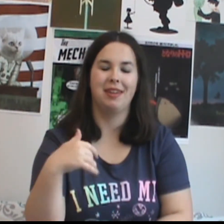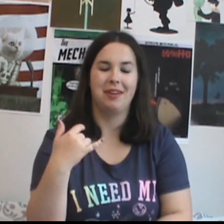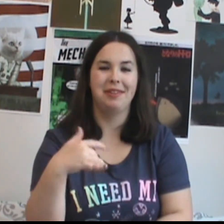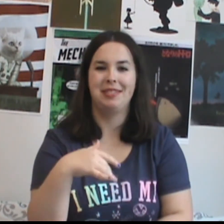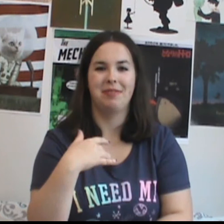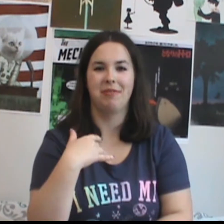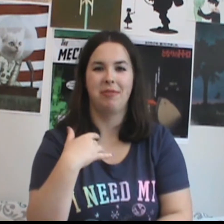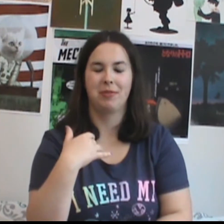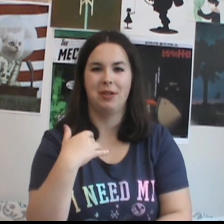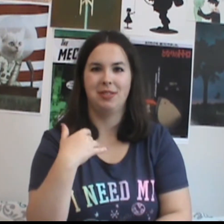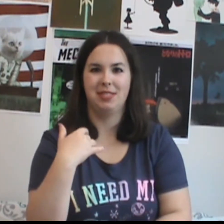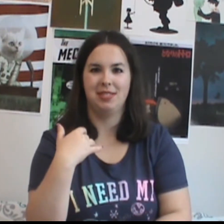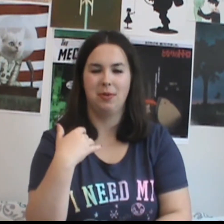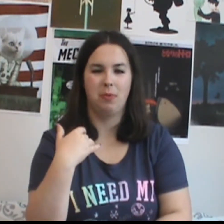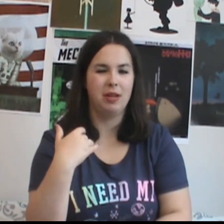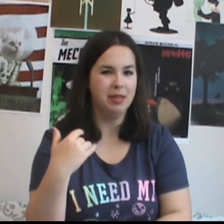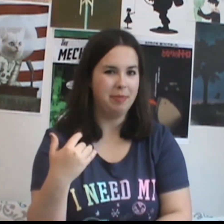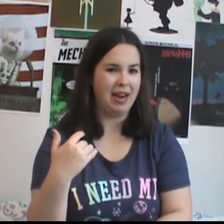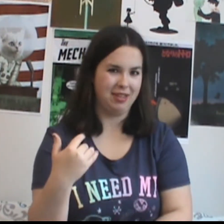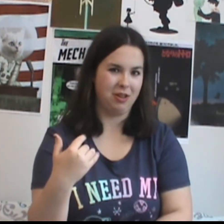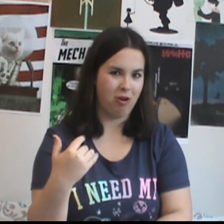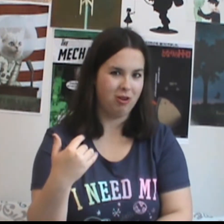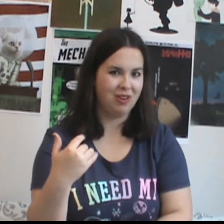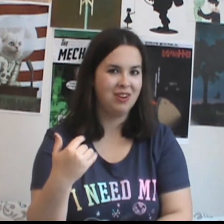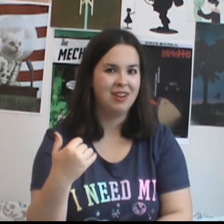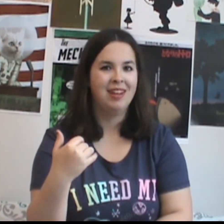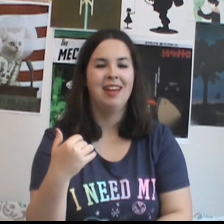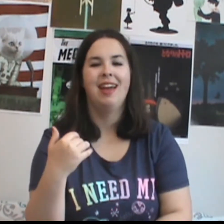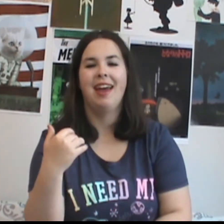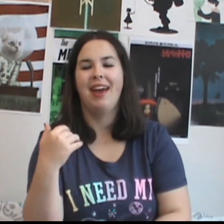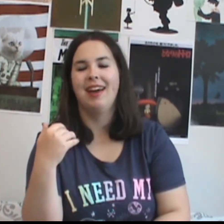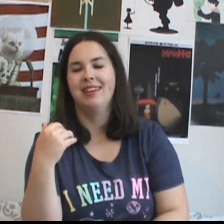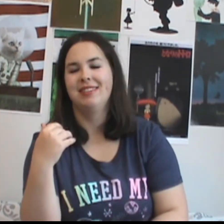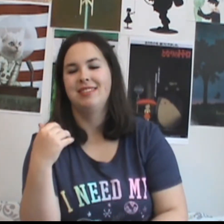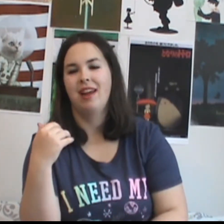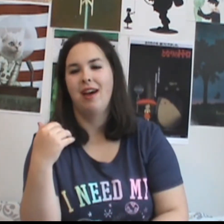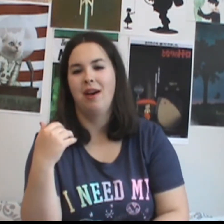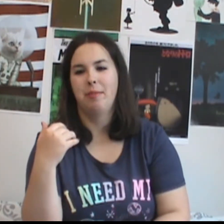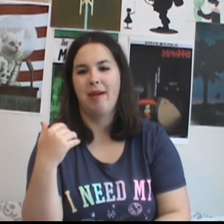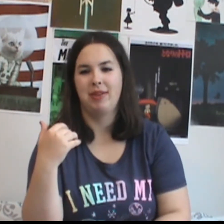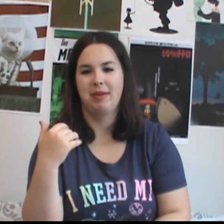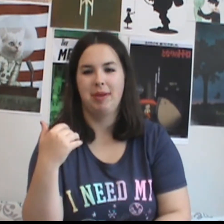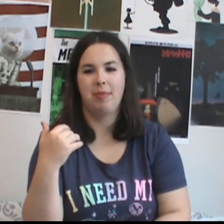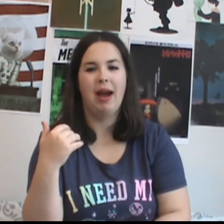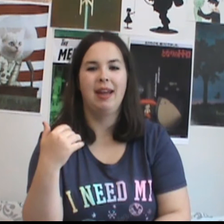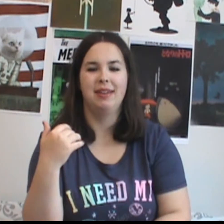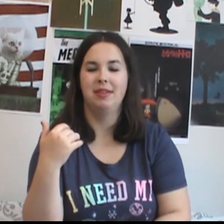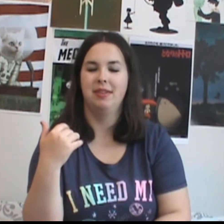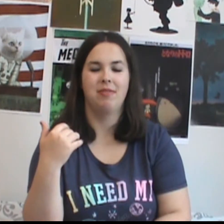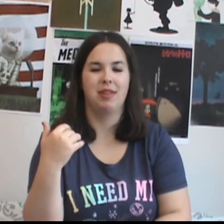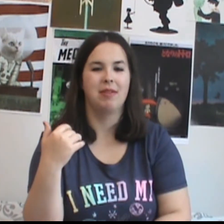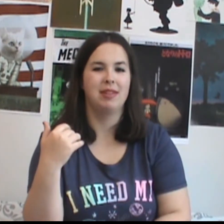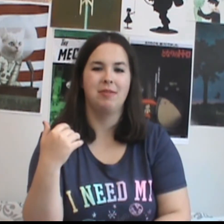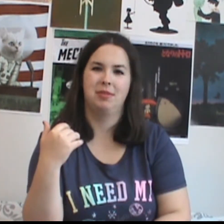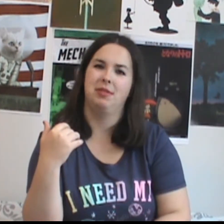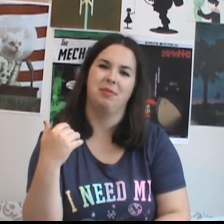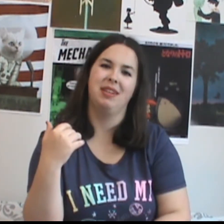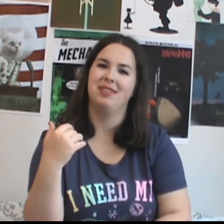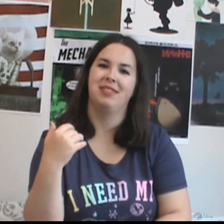all these different phone calls while in the back of the car and having to be quiet and everything around that was just really interesting